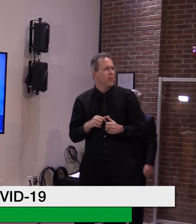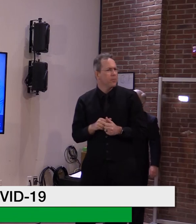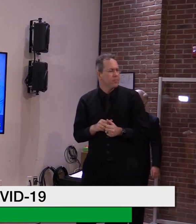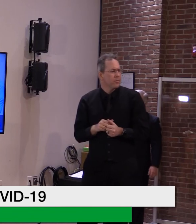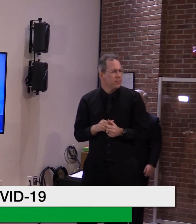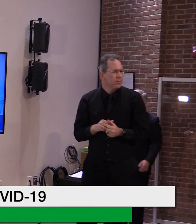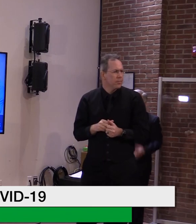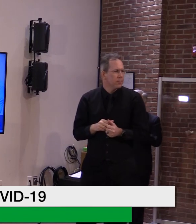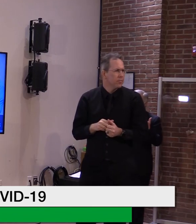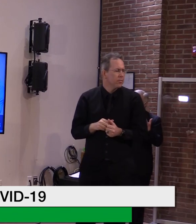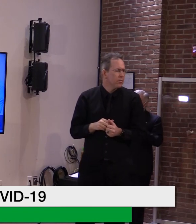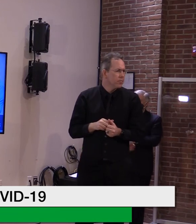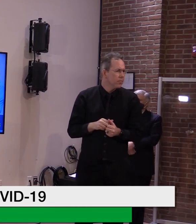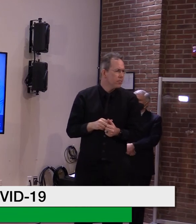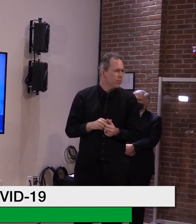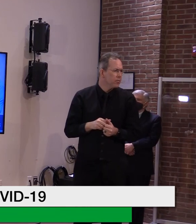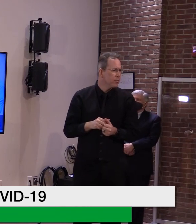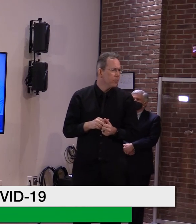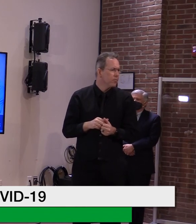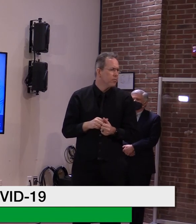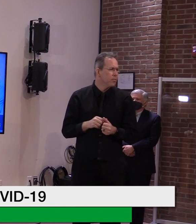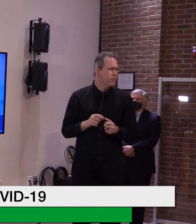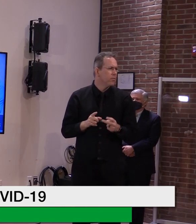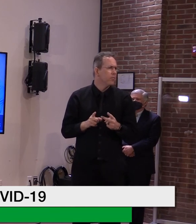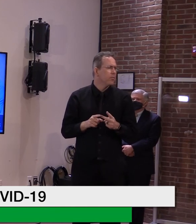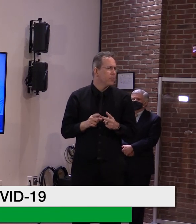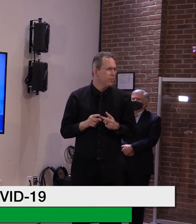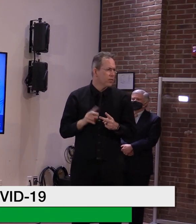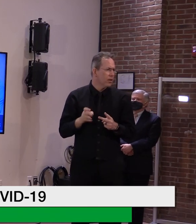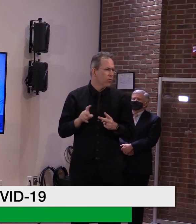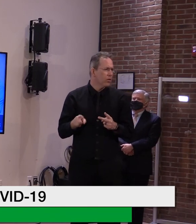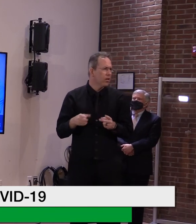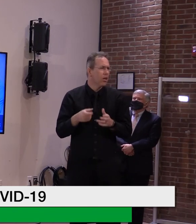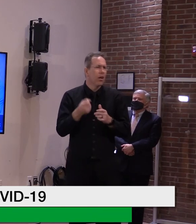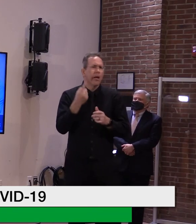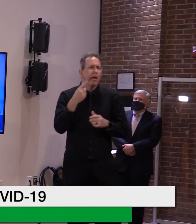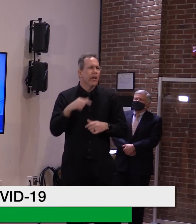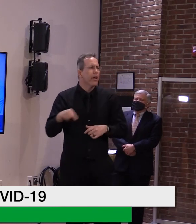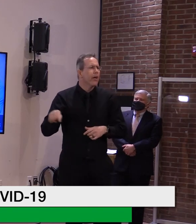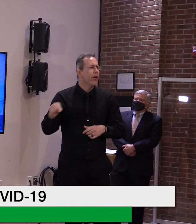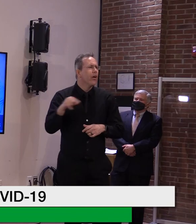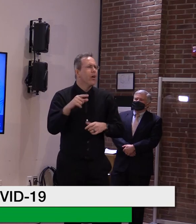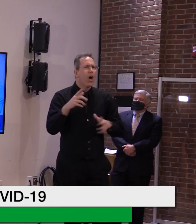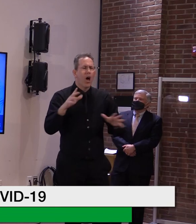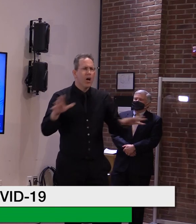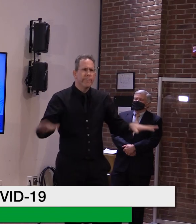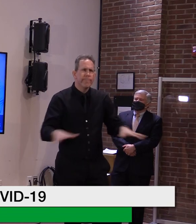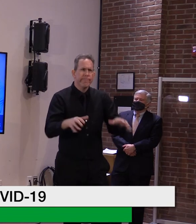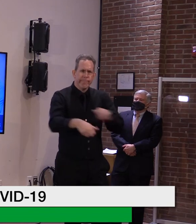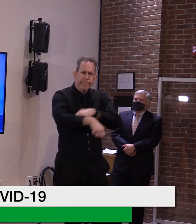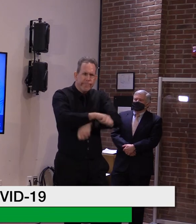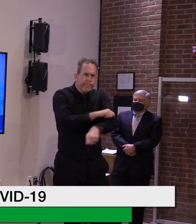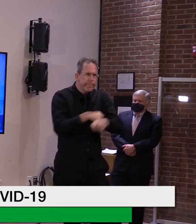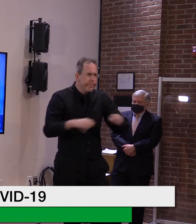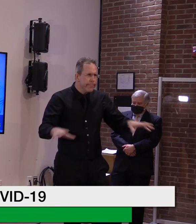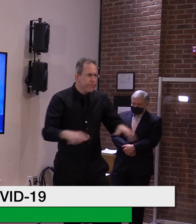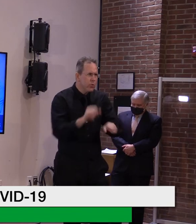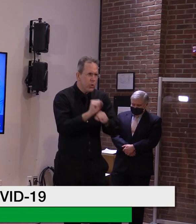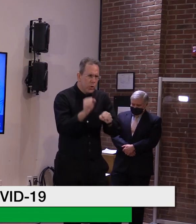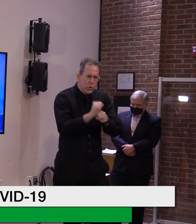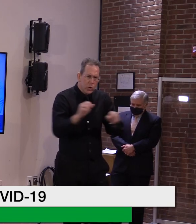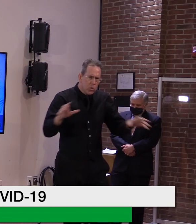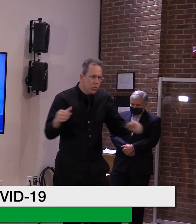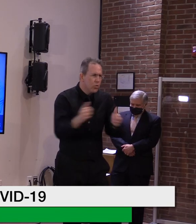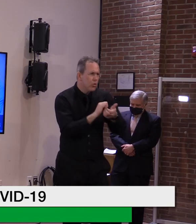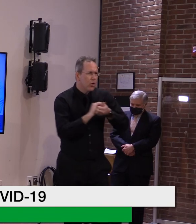everybody's all hands on deck for the virus distribution, and I don't disagree with that. I think the state of Vermont,